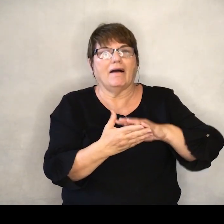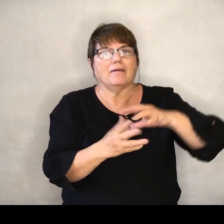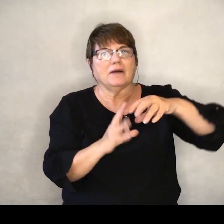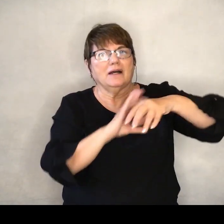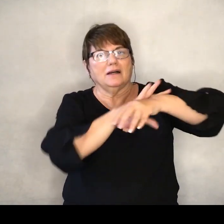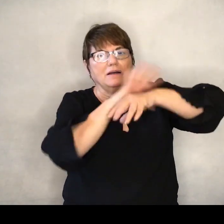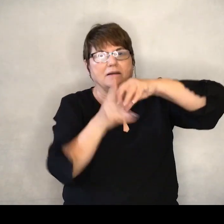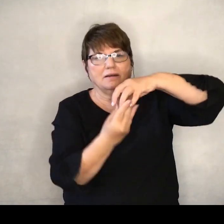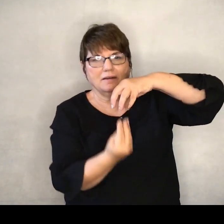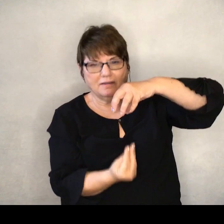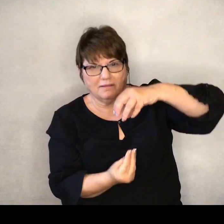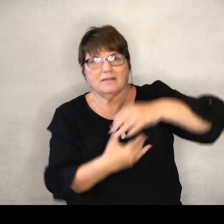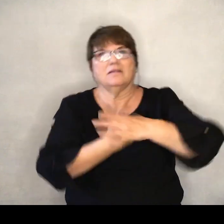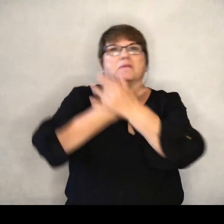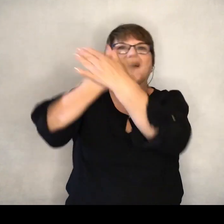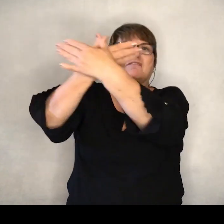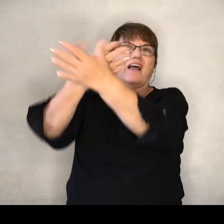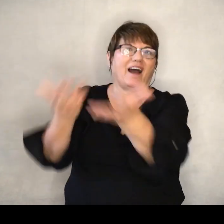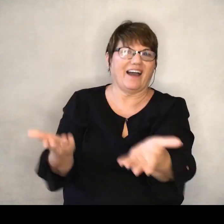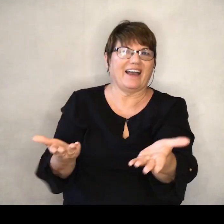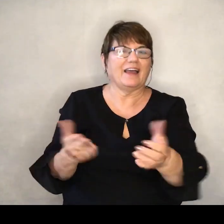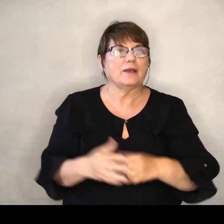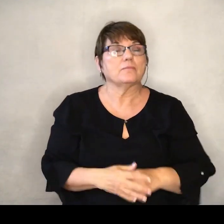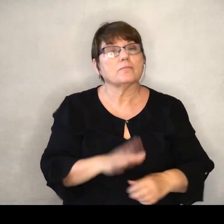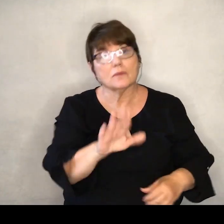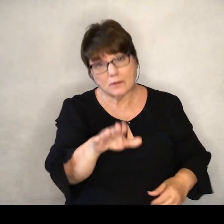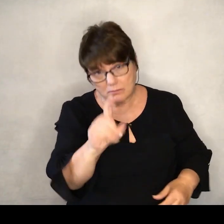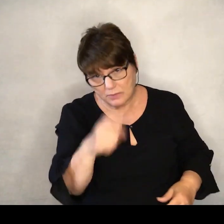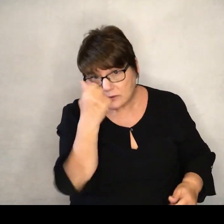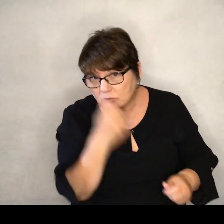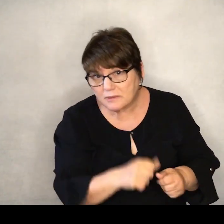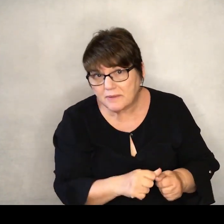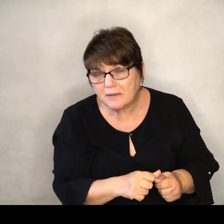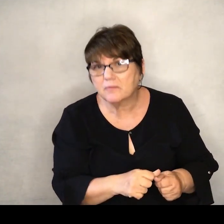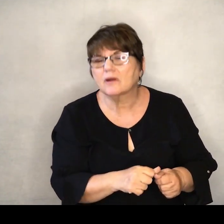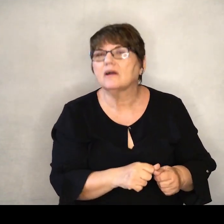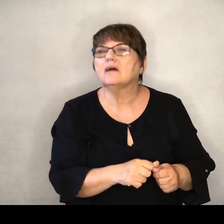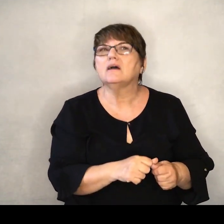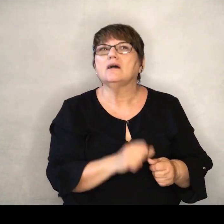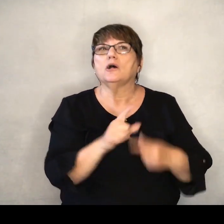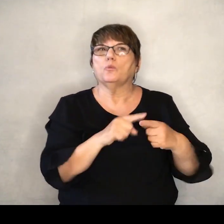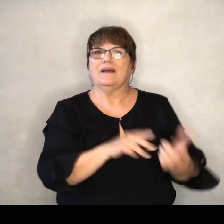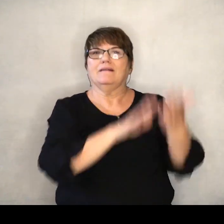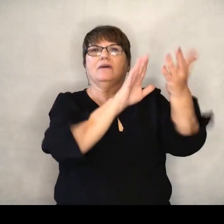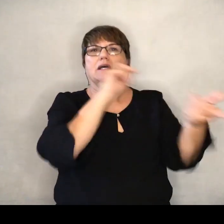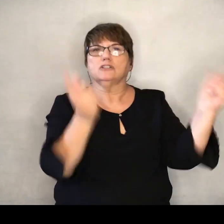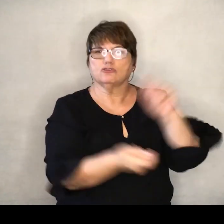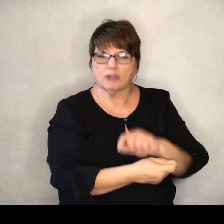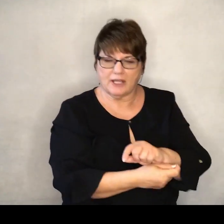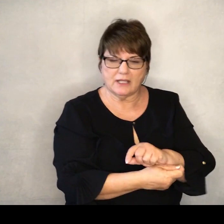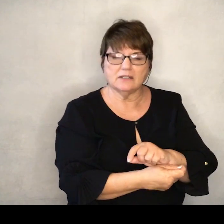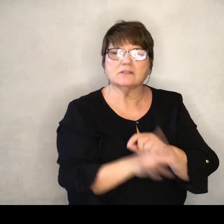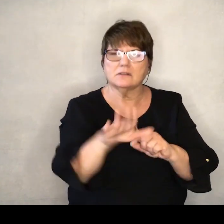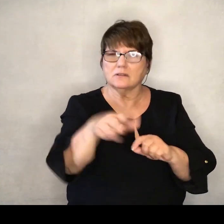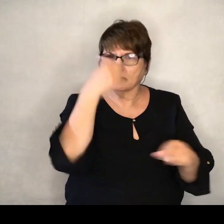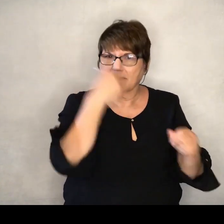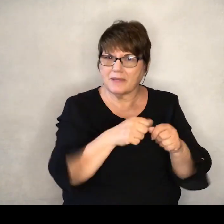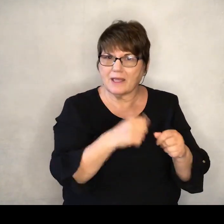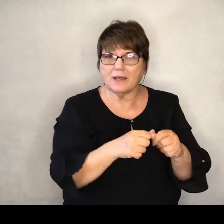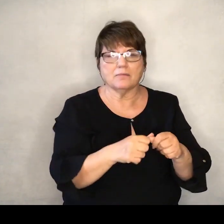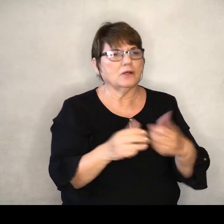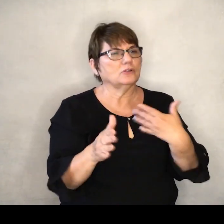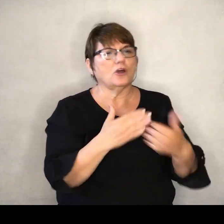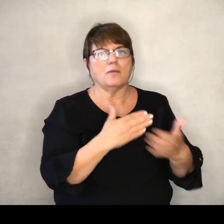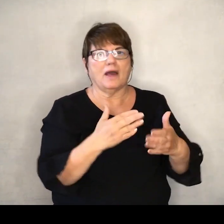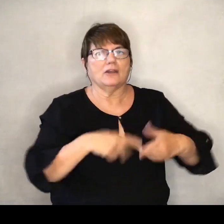Here's what we need to remember in the midst of any change, no matter our fears or where we